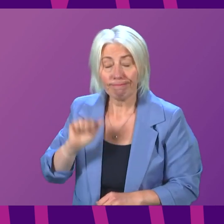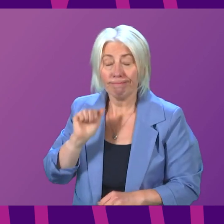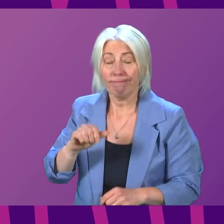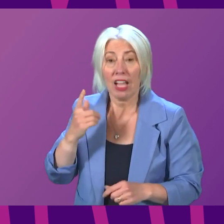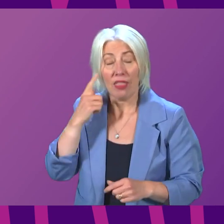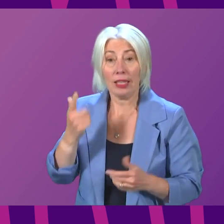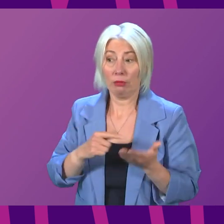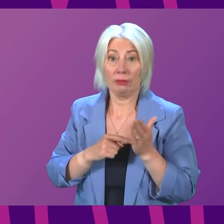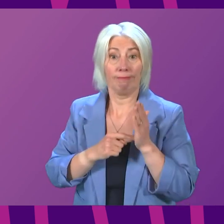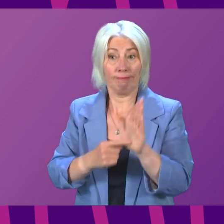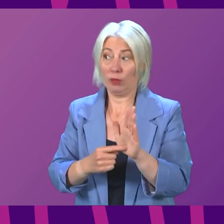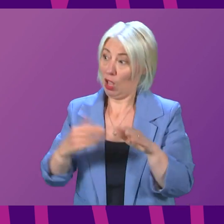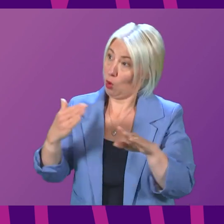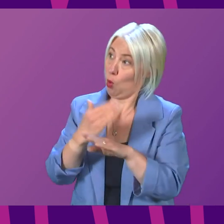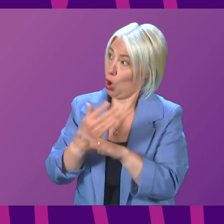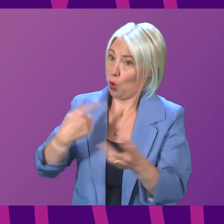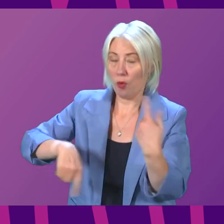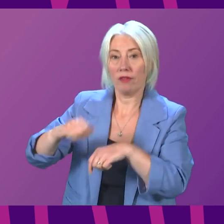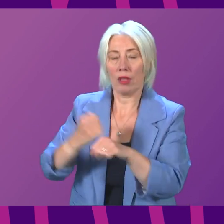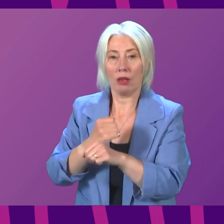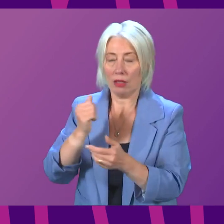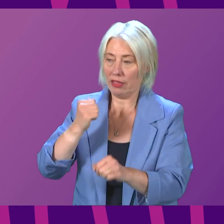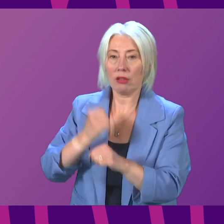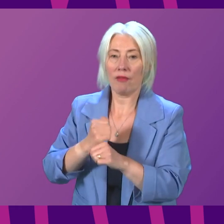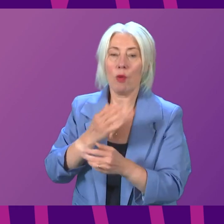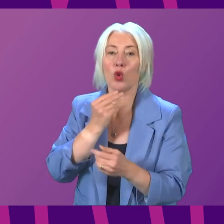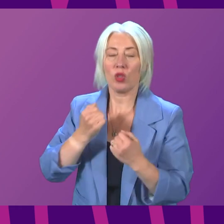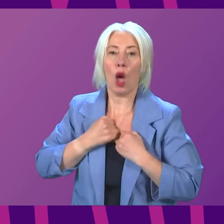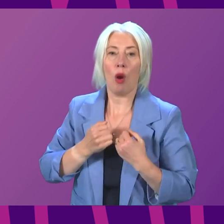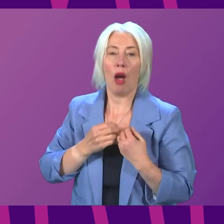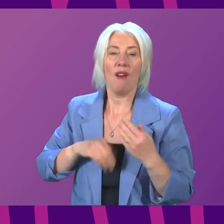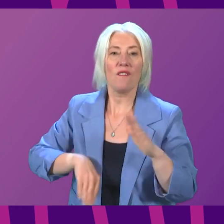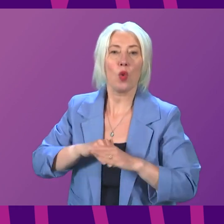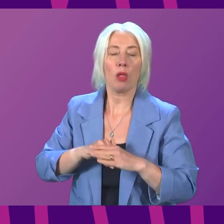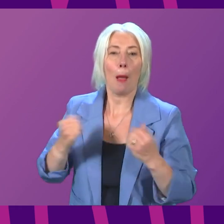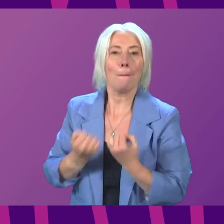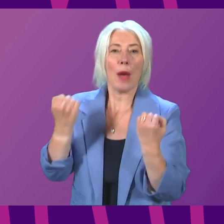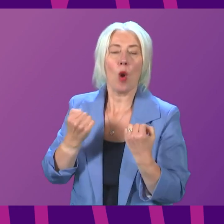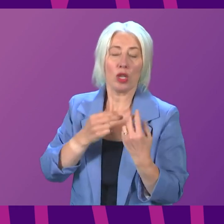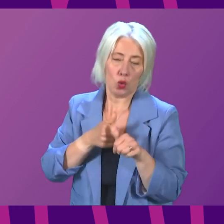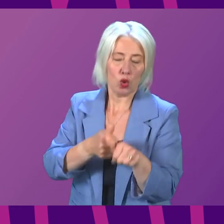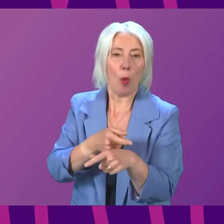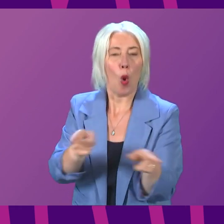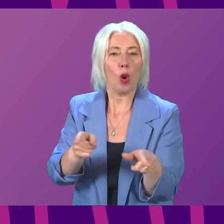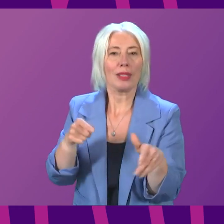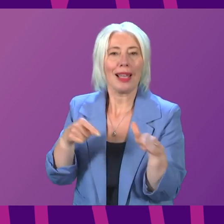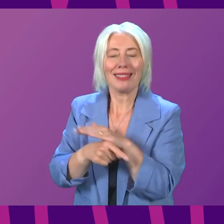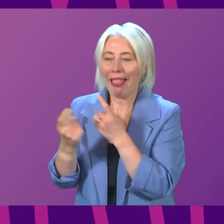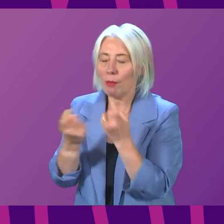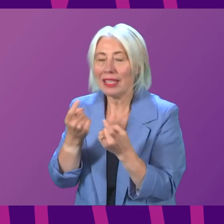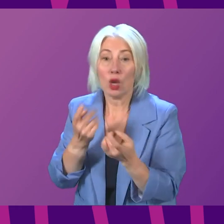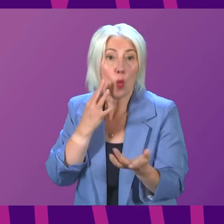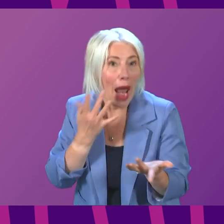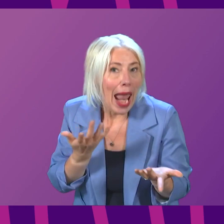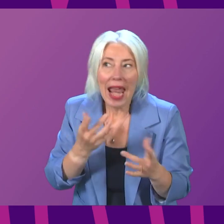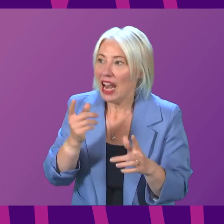demonstrated in the actions we take, this government will always seek to use our devolved powers to the full to support asylum seekers wherever and whenever